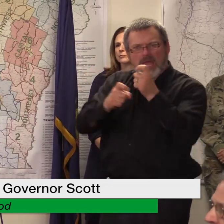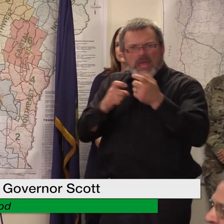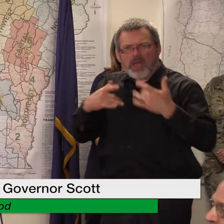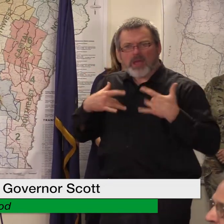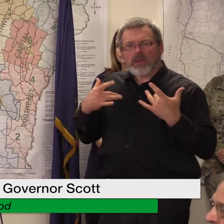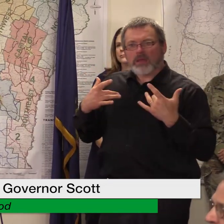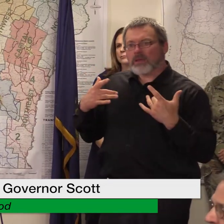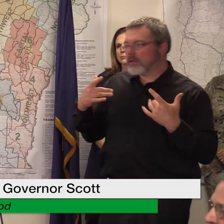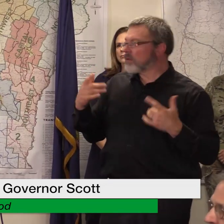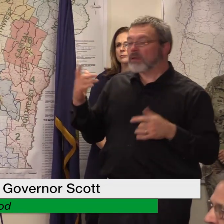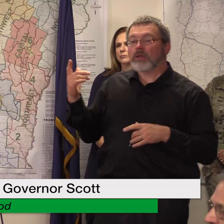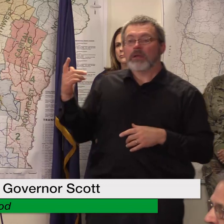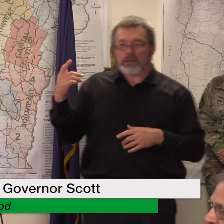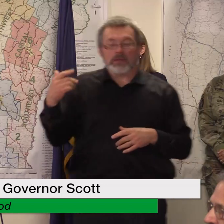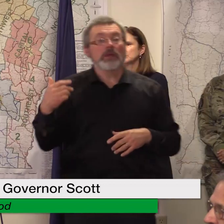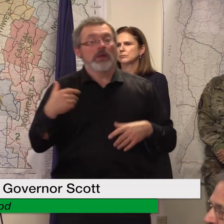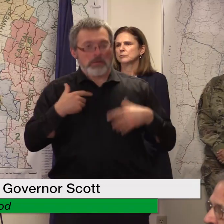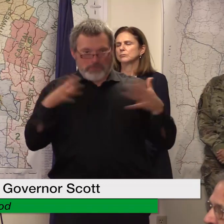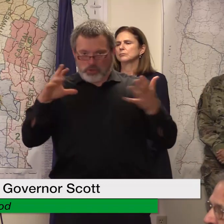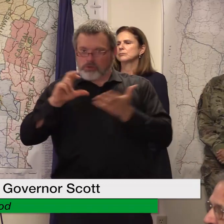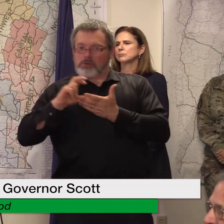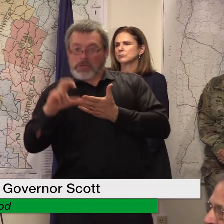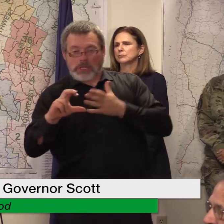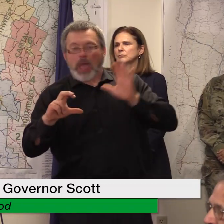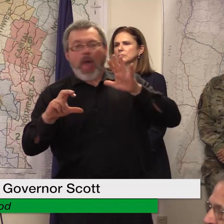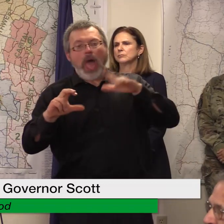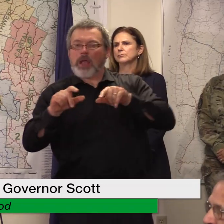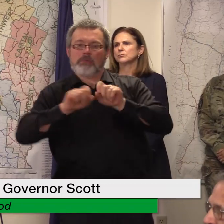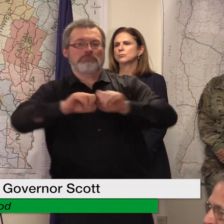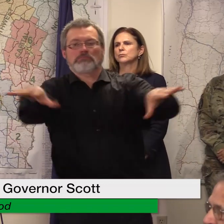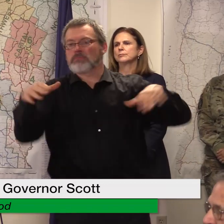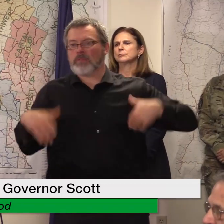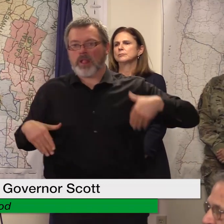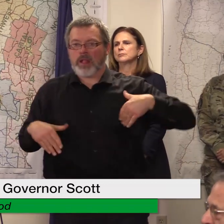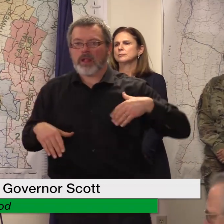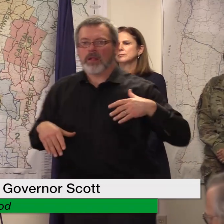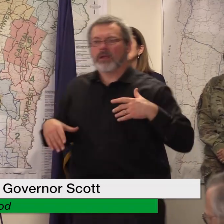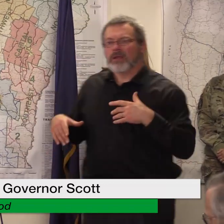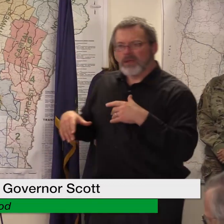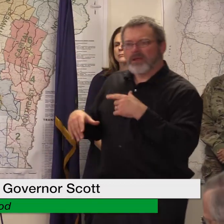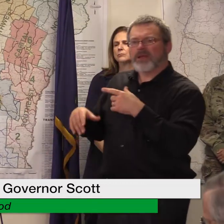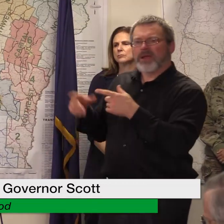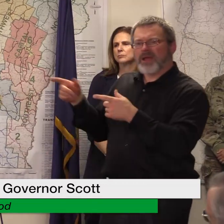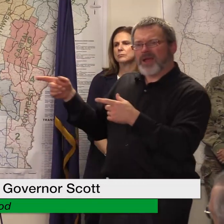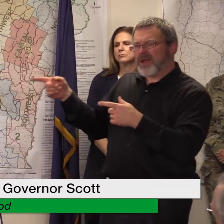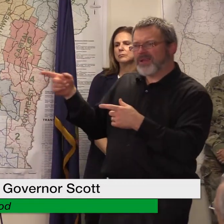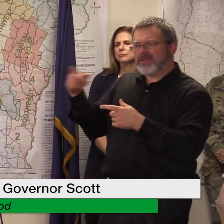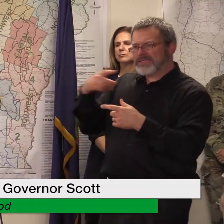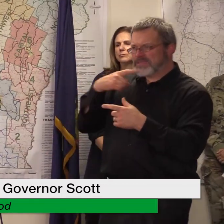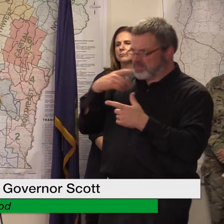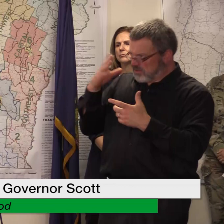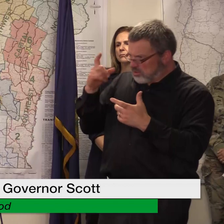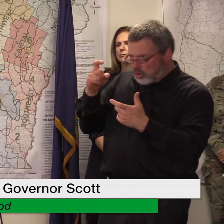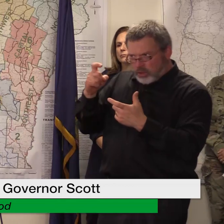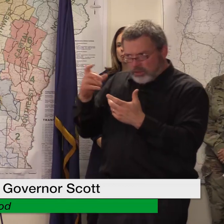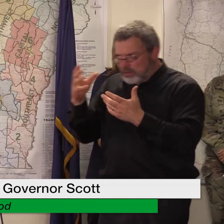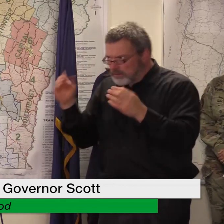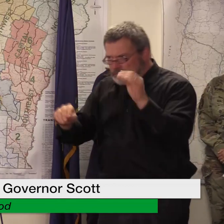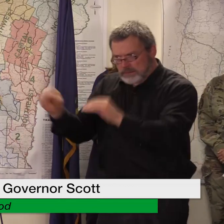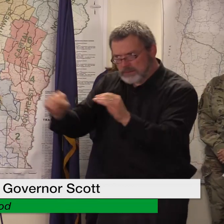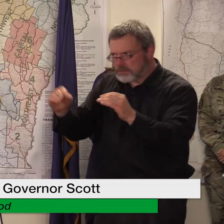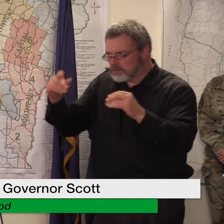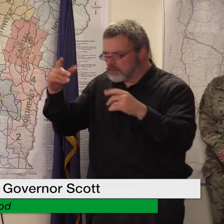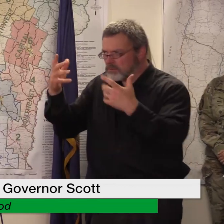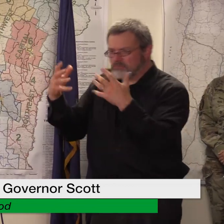by the way it hasn't gone out the door right is you you've talked about polling levers could potentially that yeah i mean again that's very very